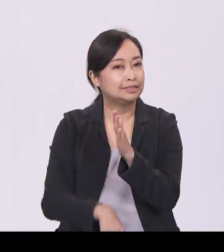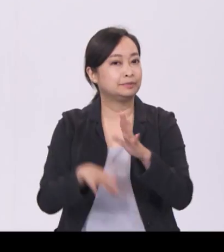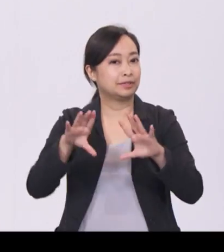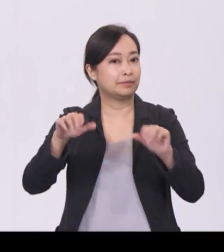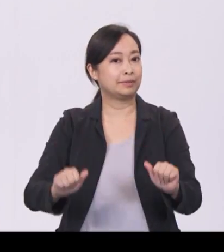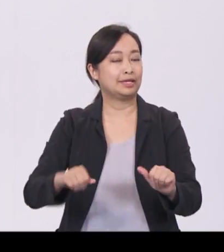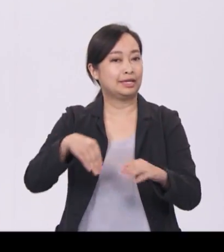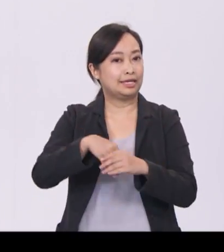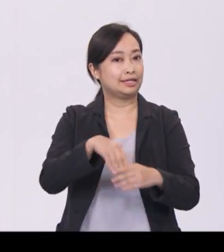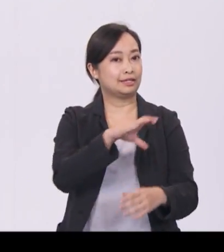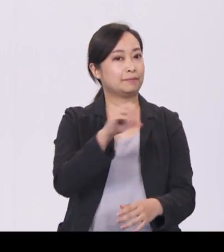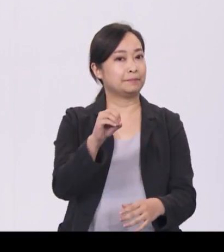and workers.